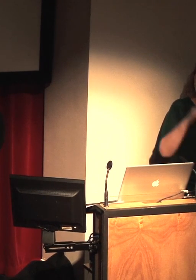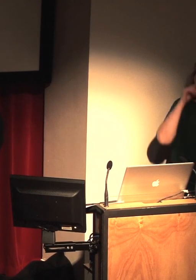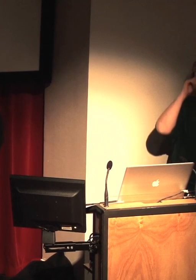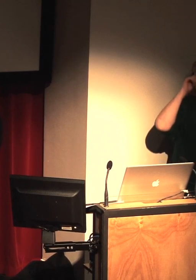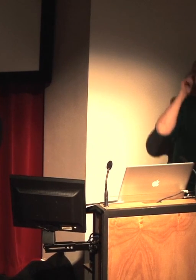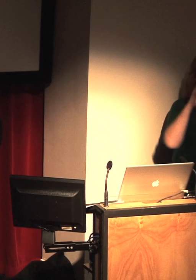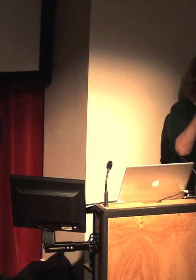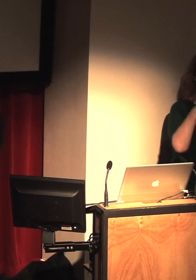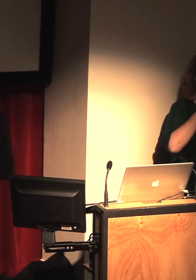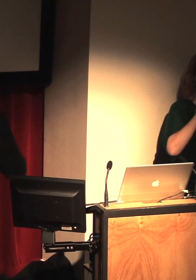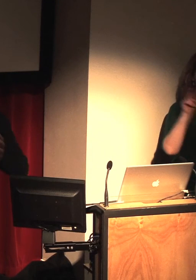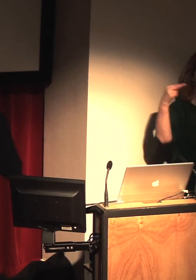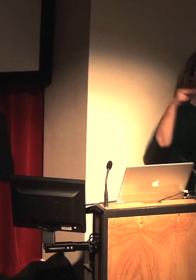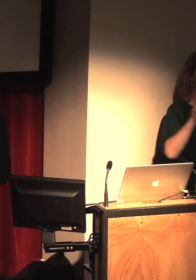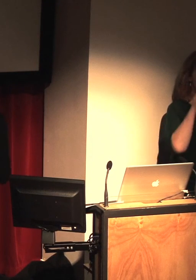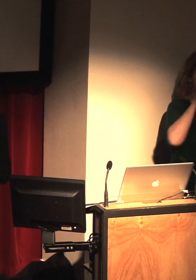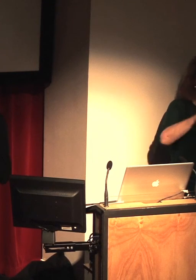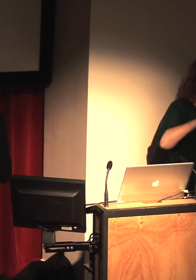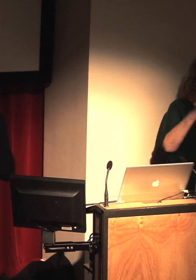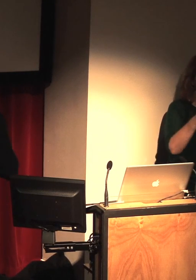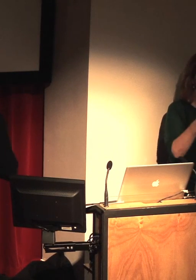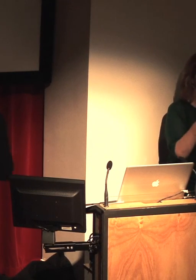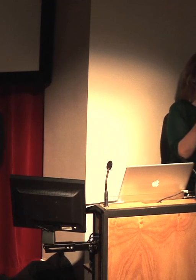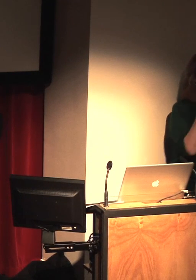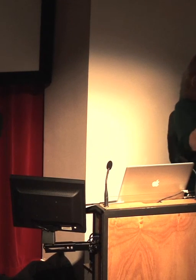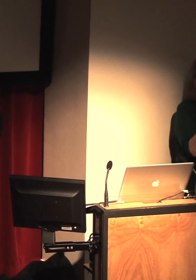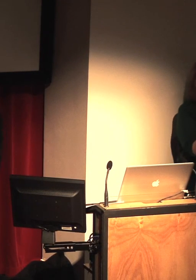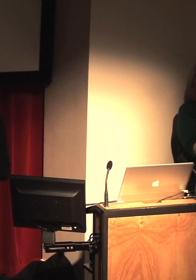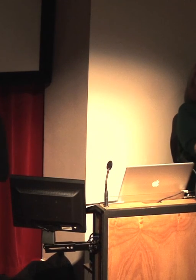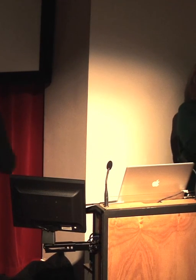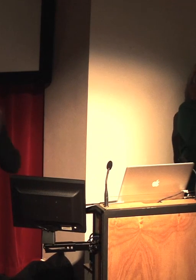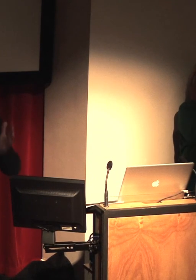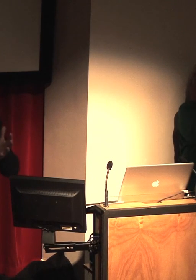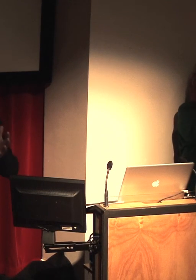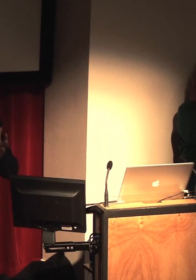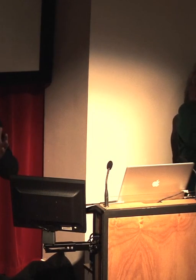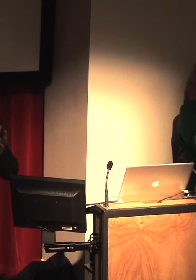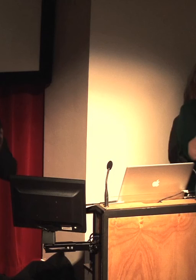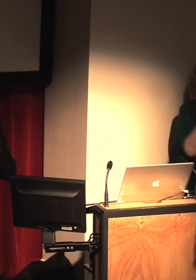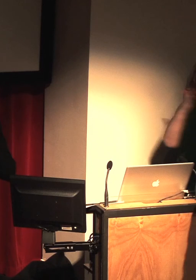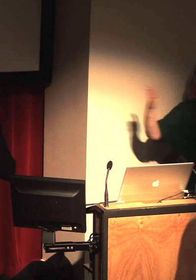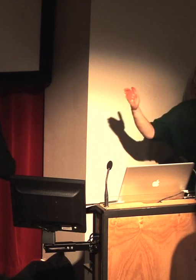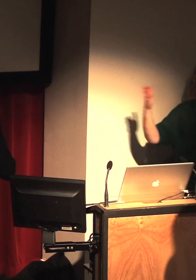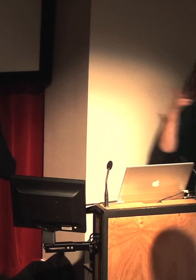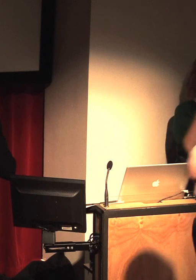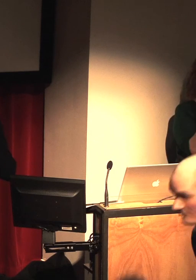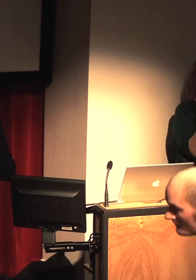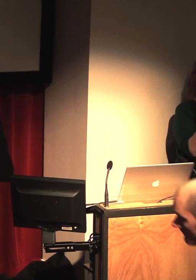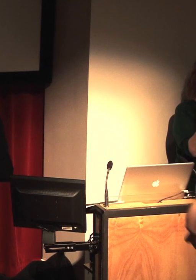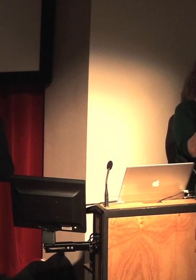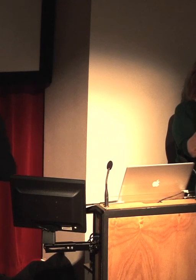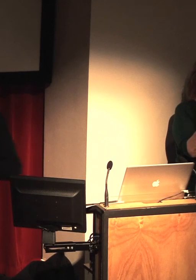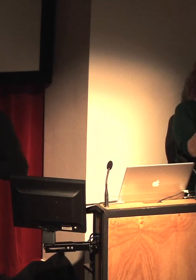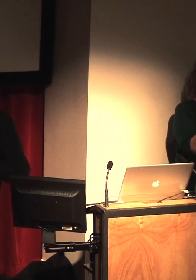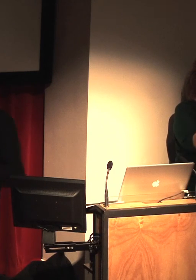But it's nice to go from a wider shot to a close up and then back to a wider shot. And often you'll get the piece of action that want and then you have to